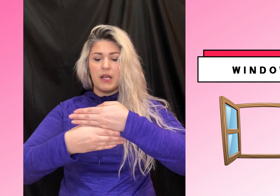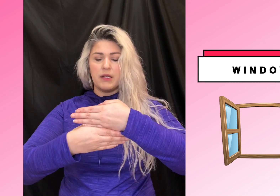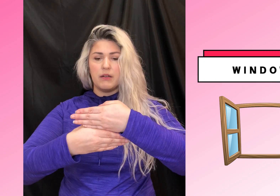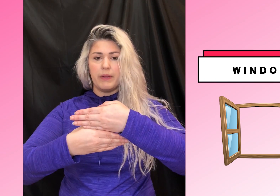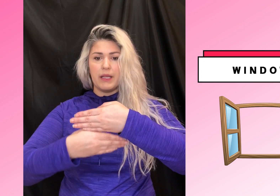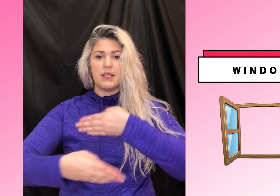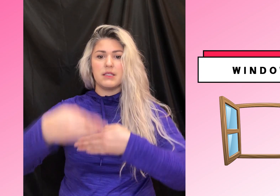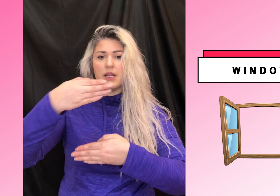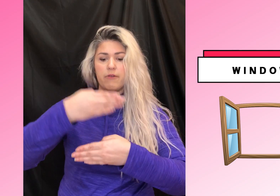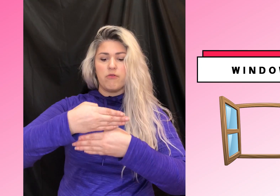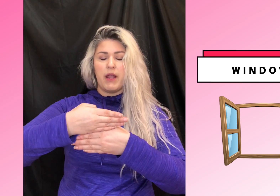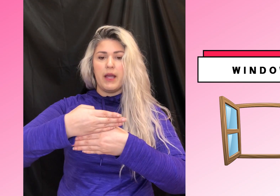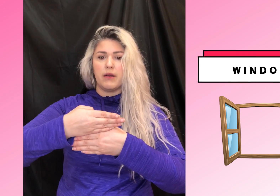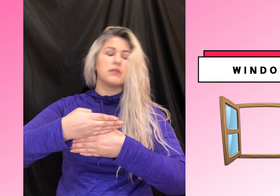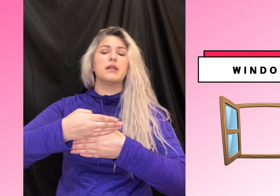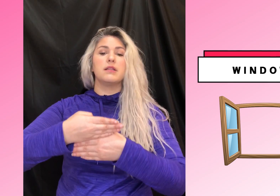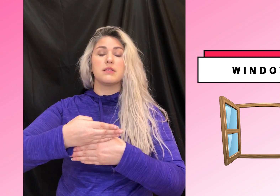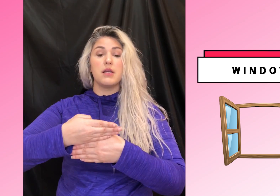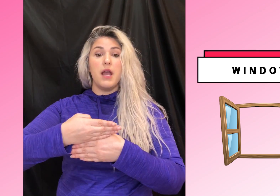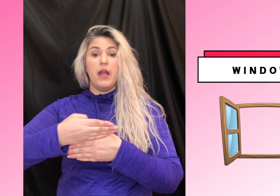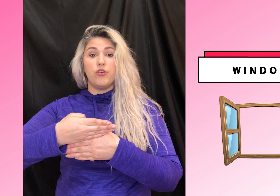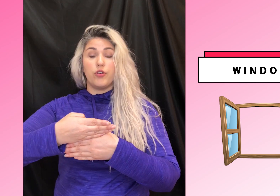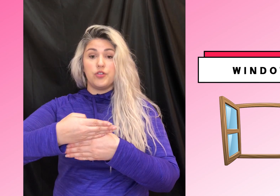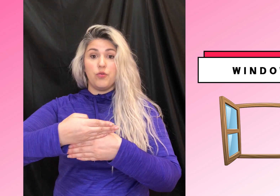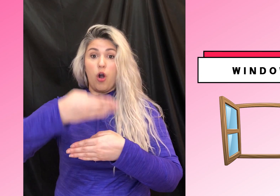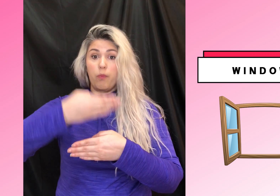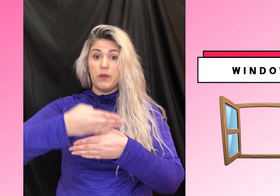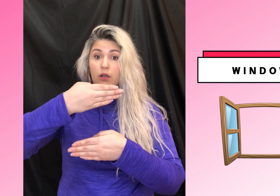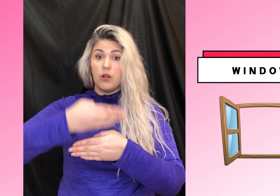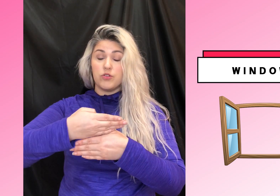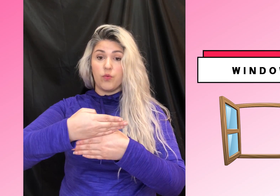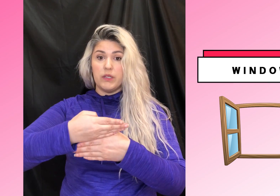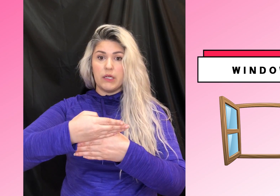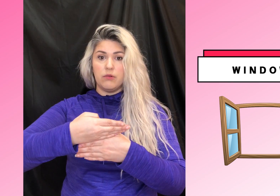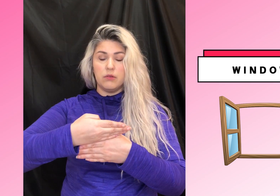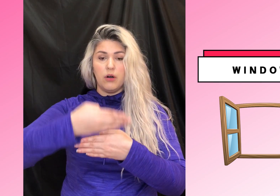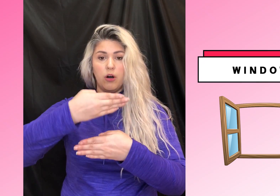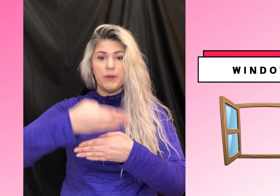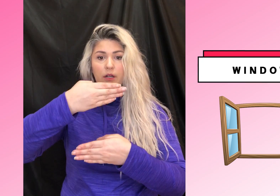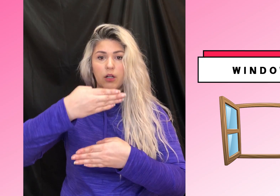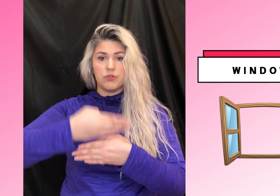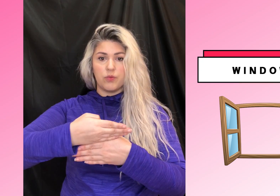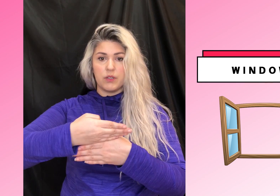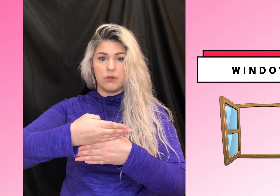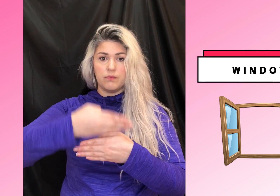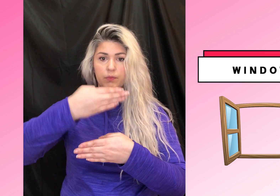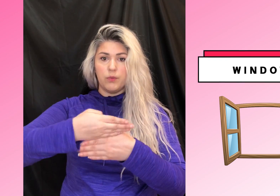-handed, it'd be like this. And if you're right-handed, looks like this. And you're going to open, close your window, open, close your window. Boom.